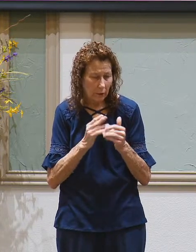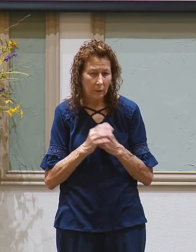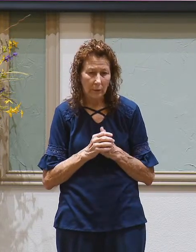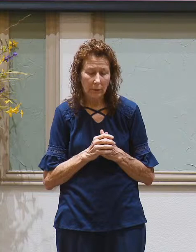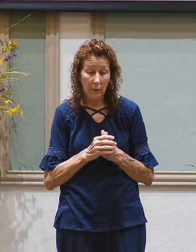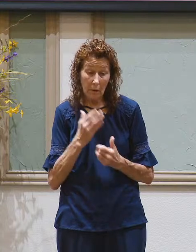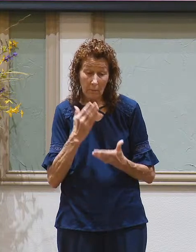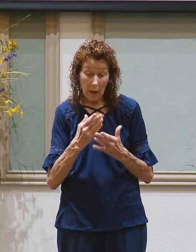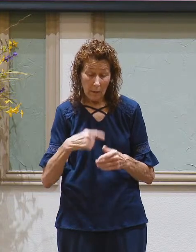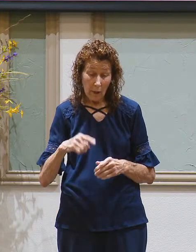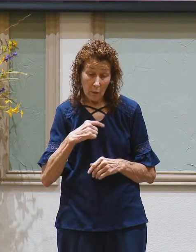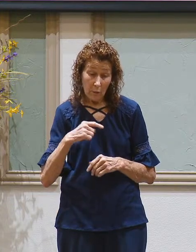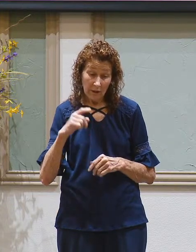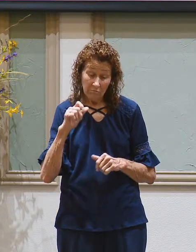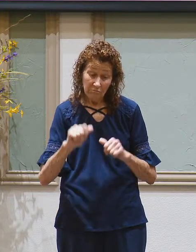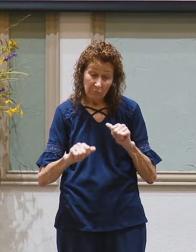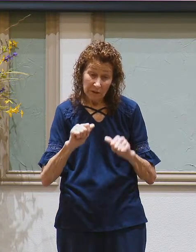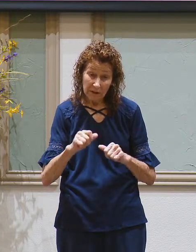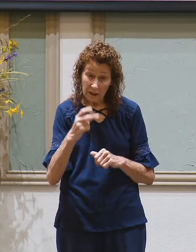And maybe we even doubt it.